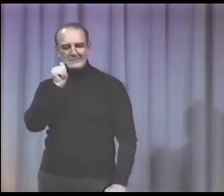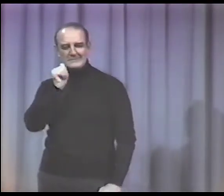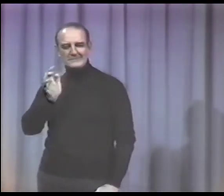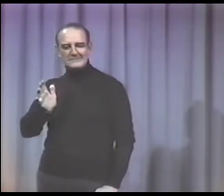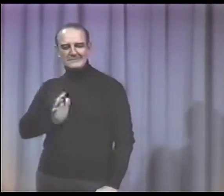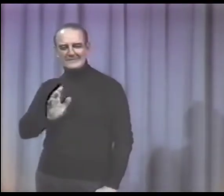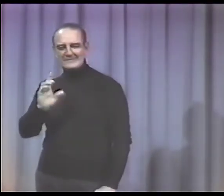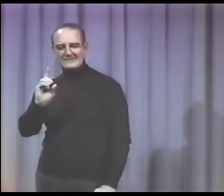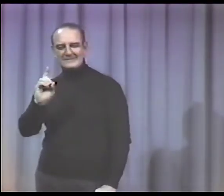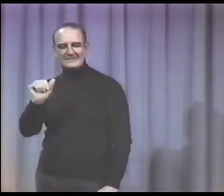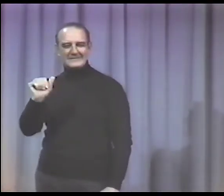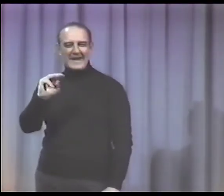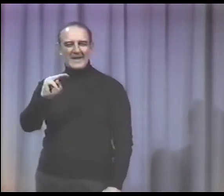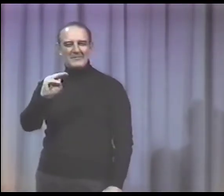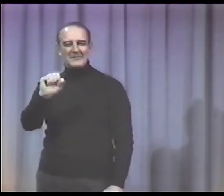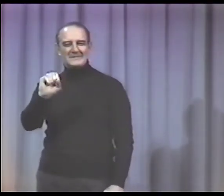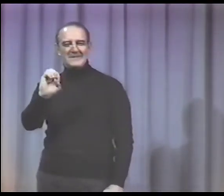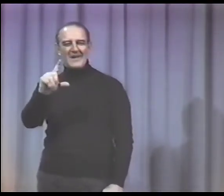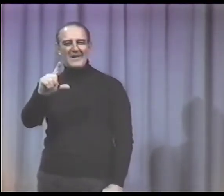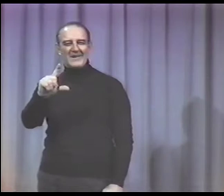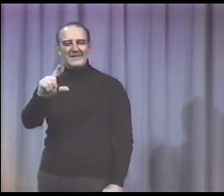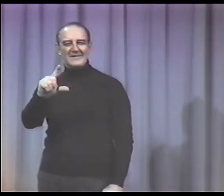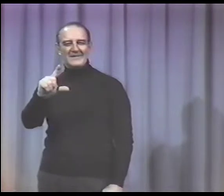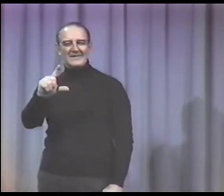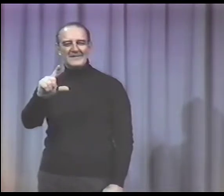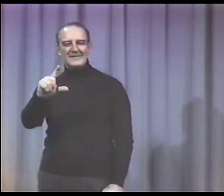damsel.